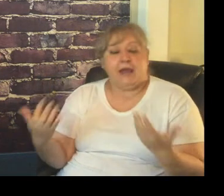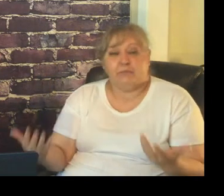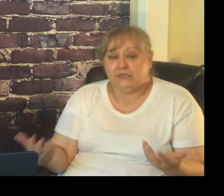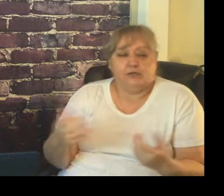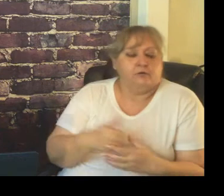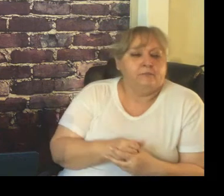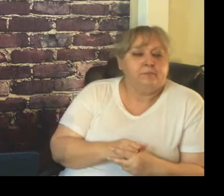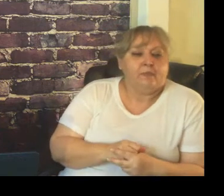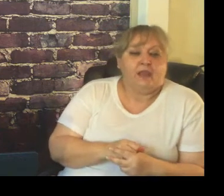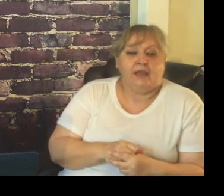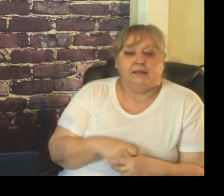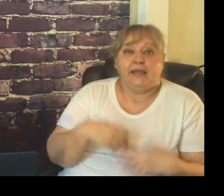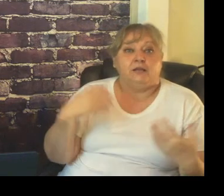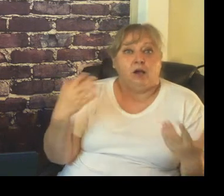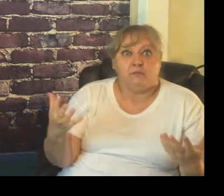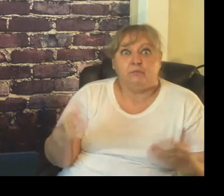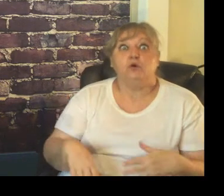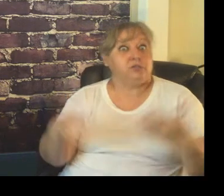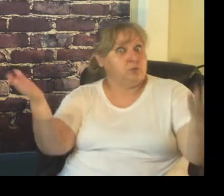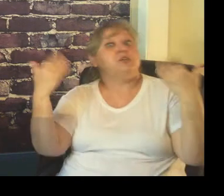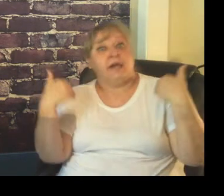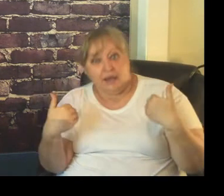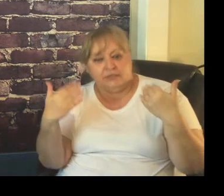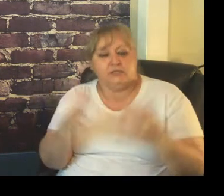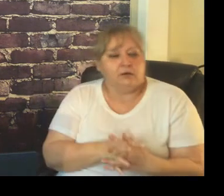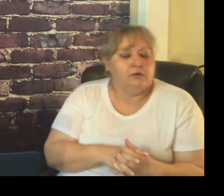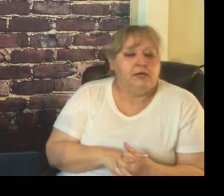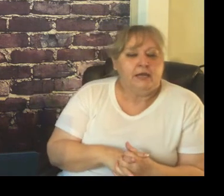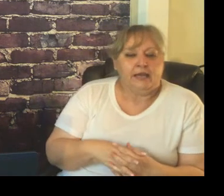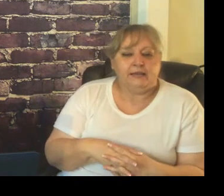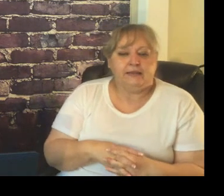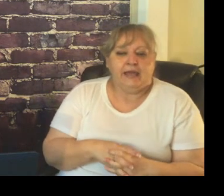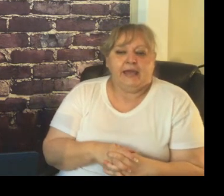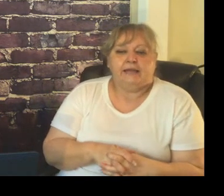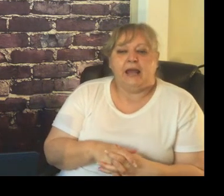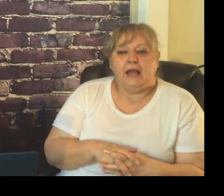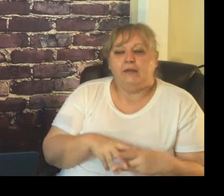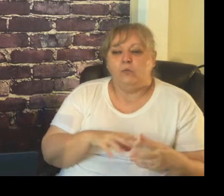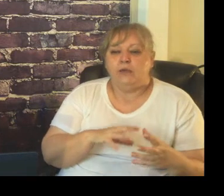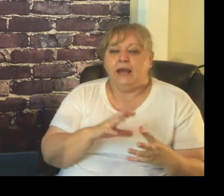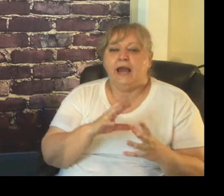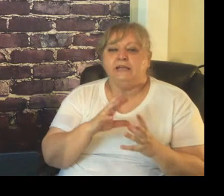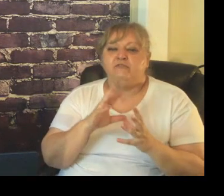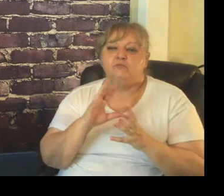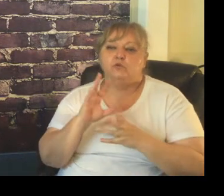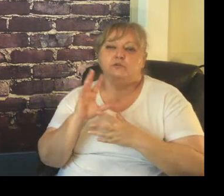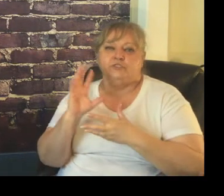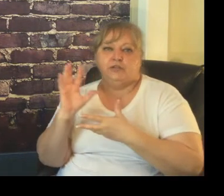happen to know and then comic books which I happen to know and then we kind of move to the